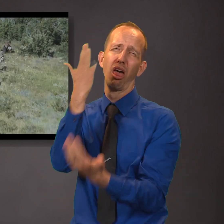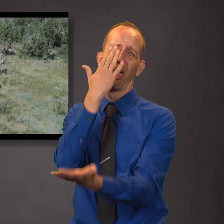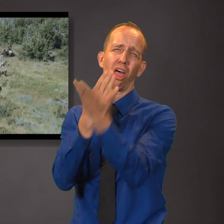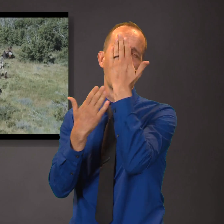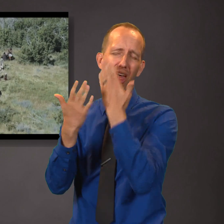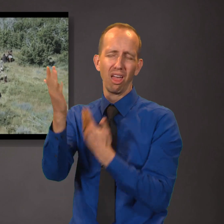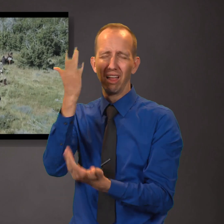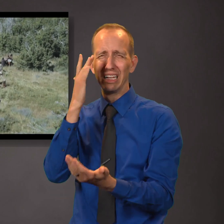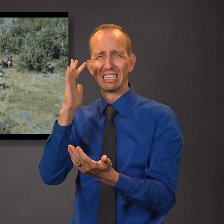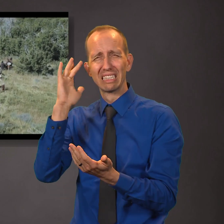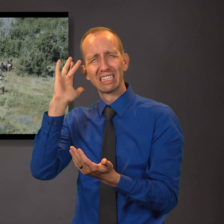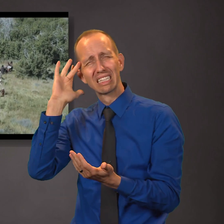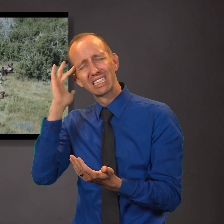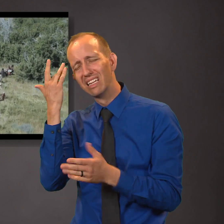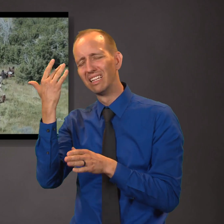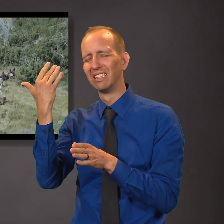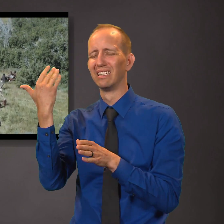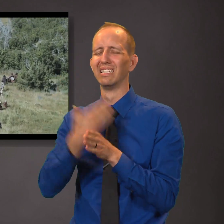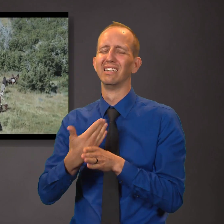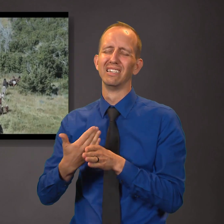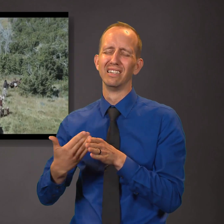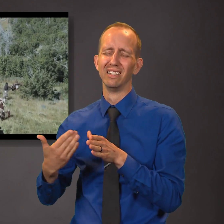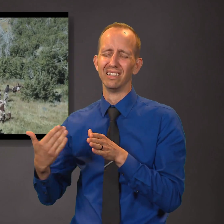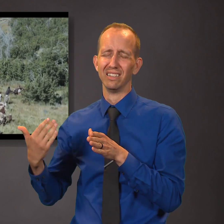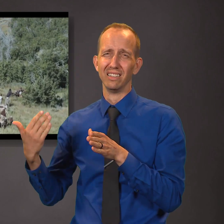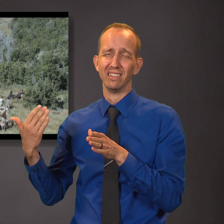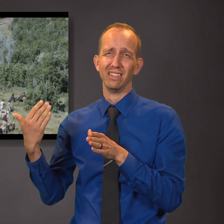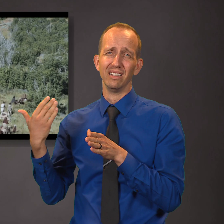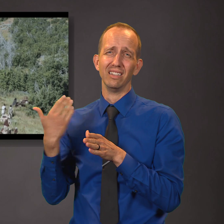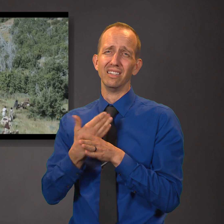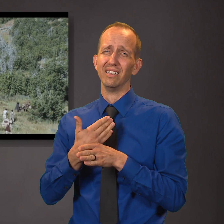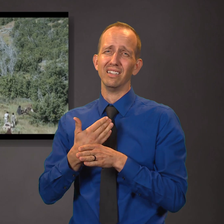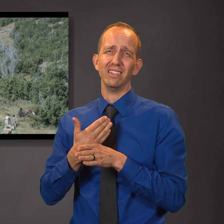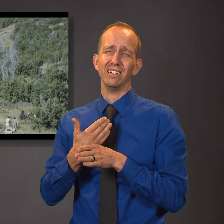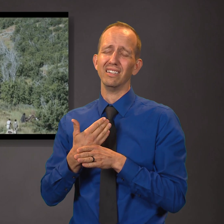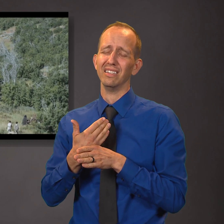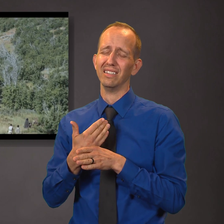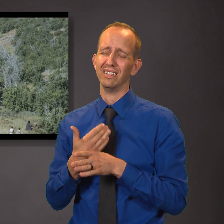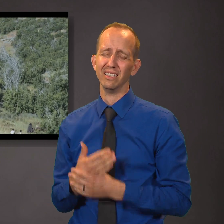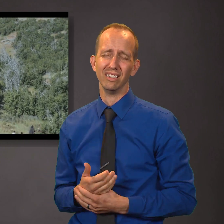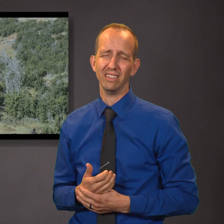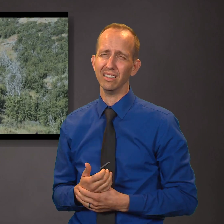I am encompassed about because of the temptations and the sins which do so easily beset me.